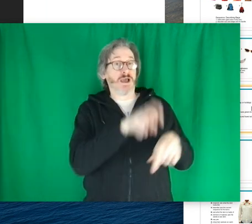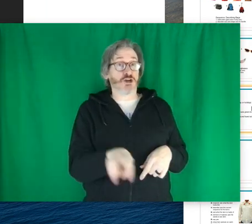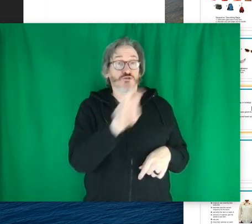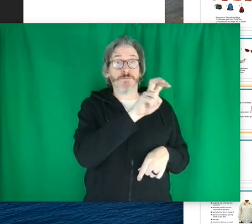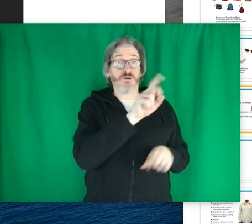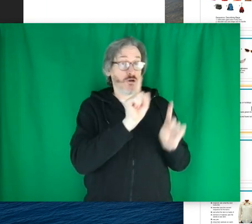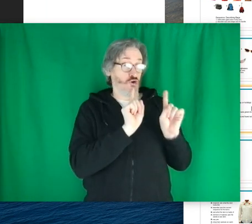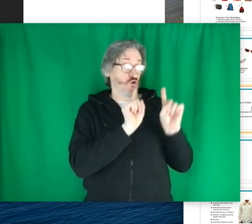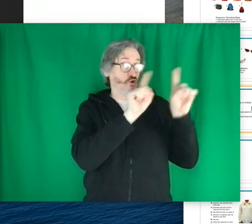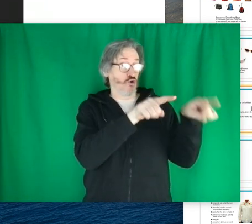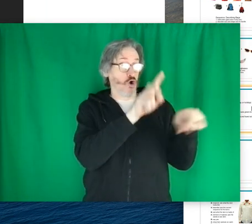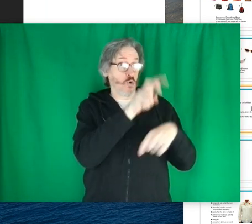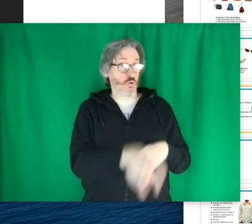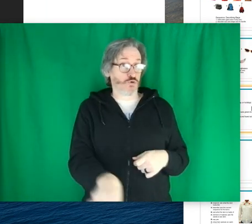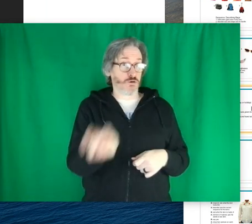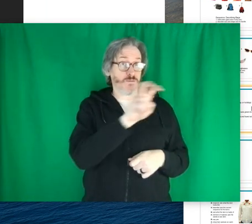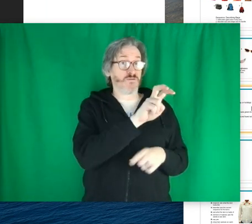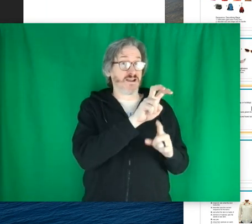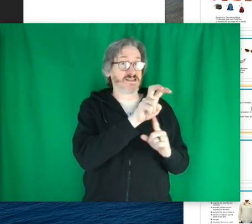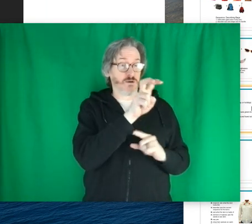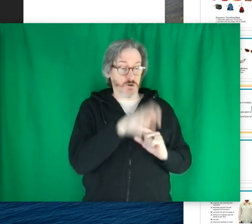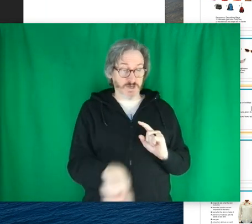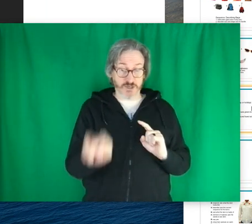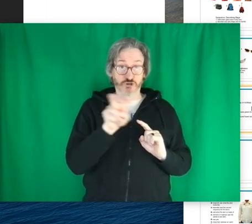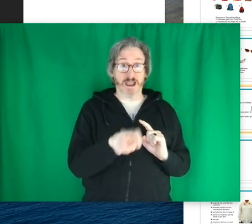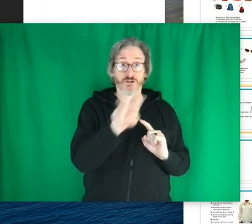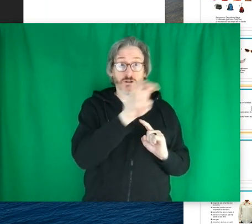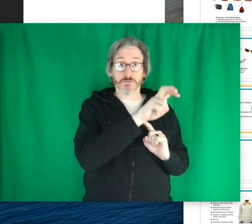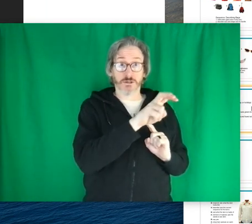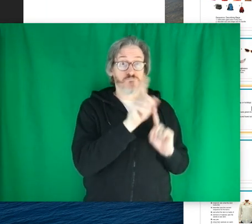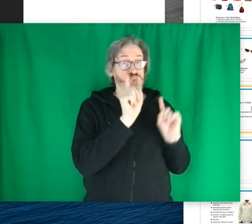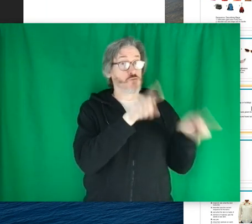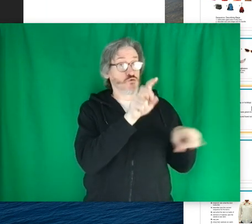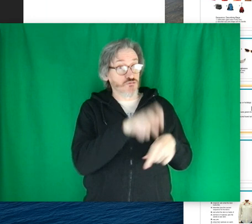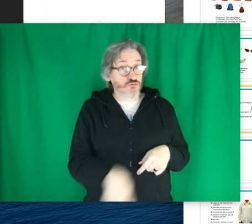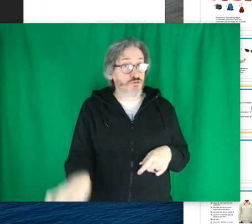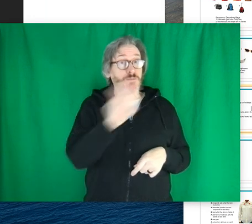Going on a trip. Go trip. Remember for ASL1, we did travel.